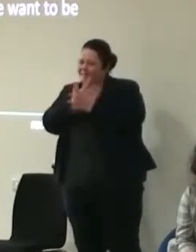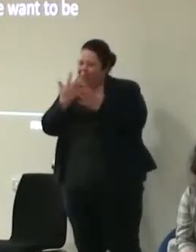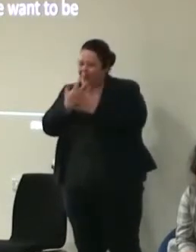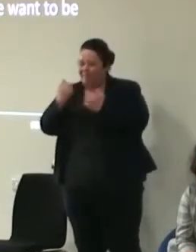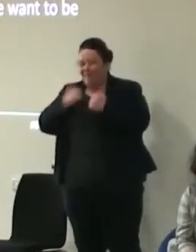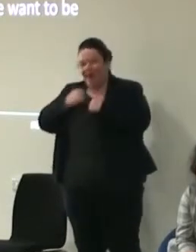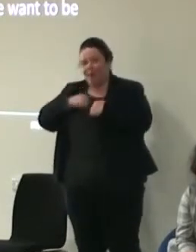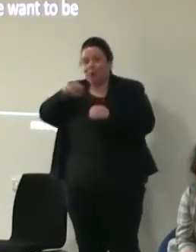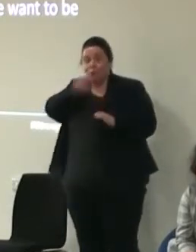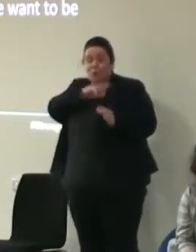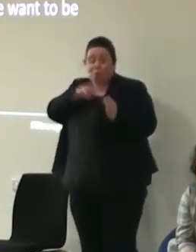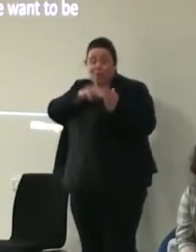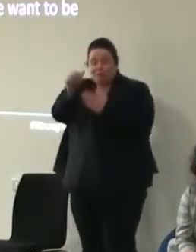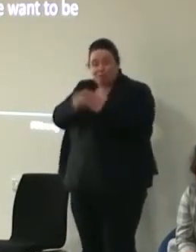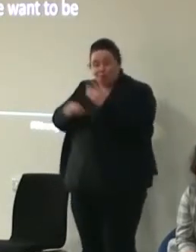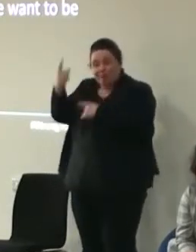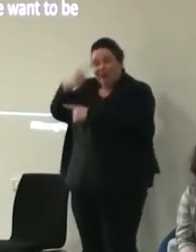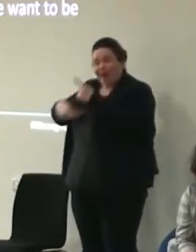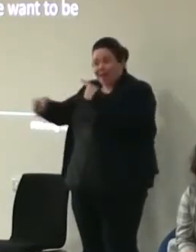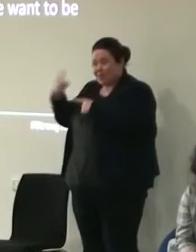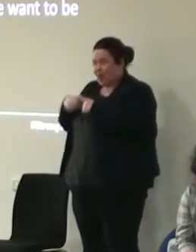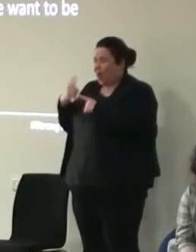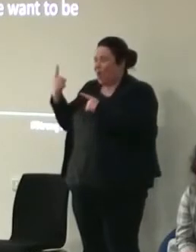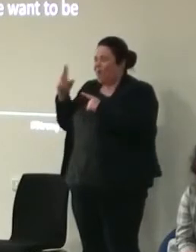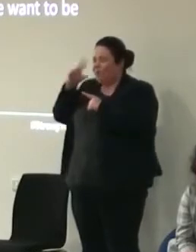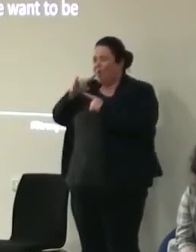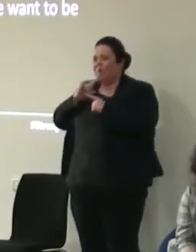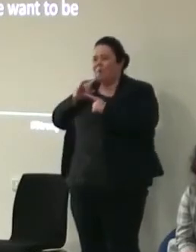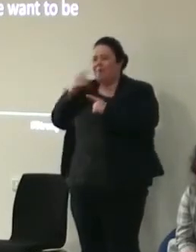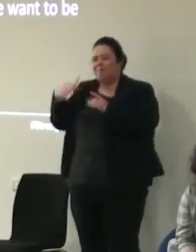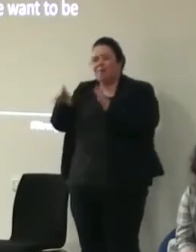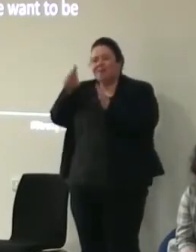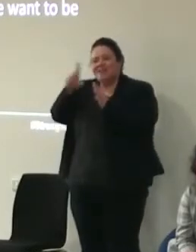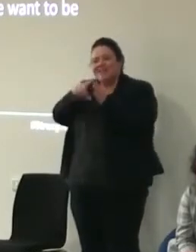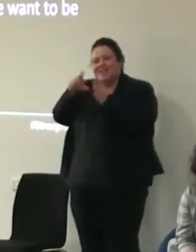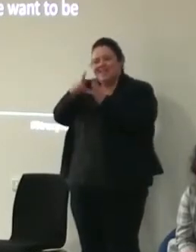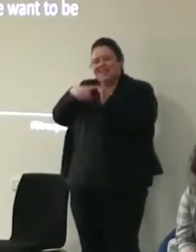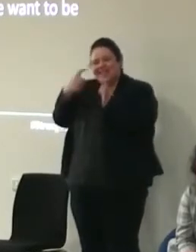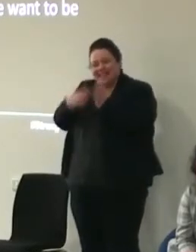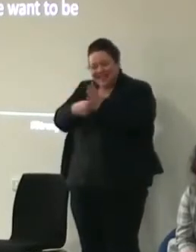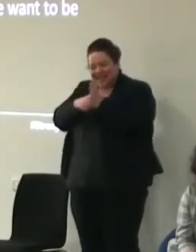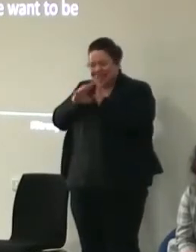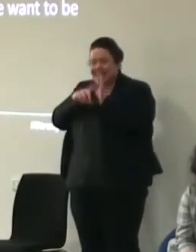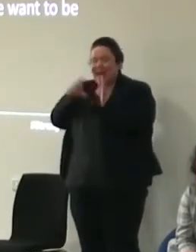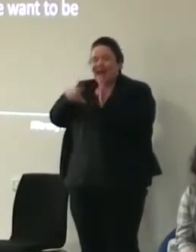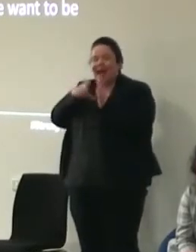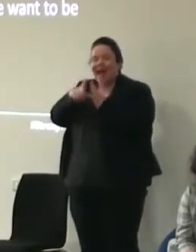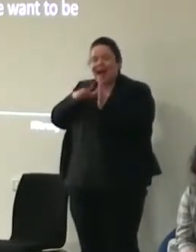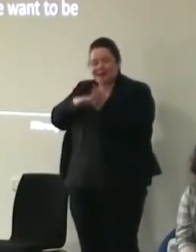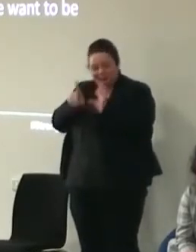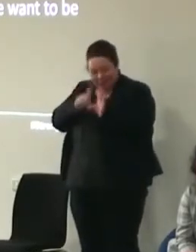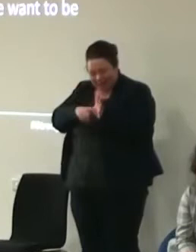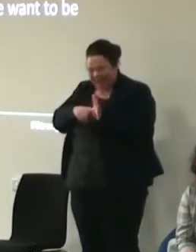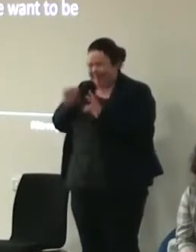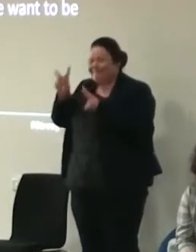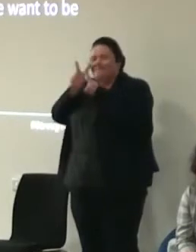our schools program last year and one of the young people from Cedars Academy who took part in a visual arts project and had